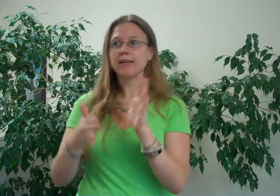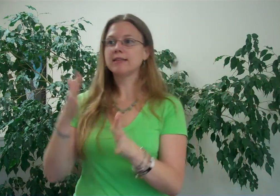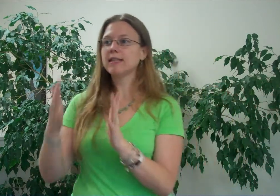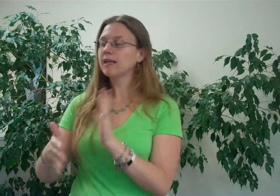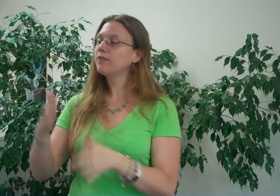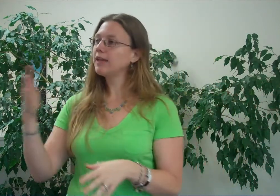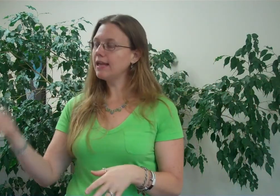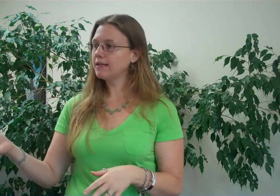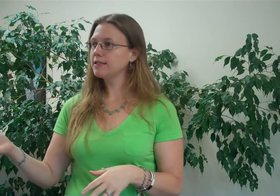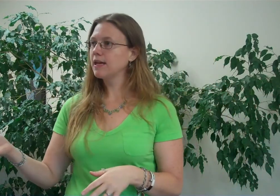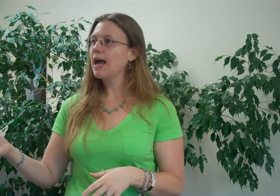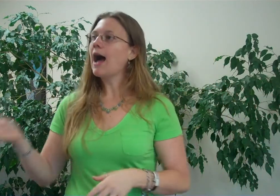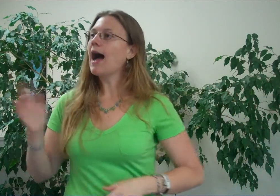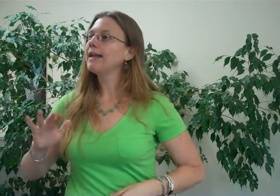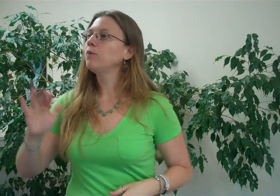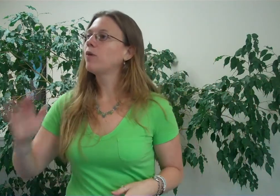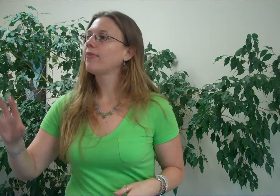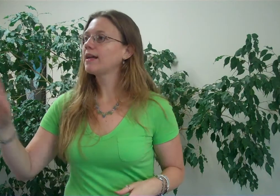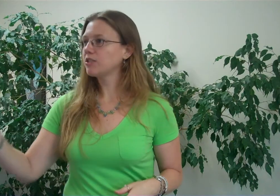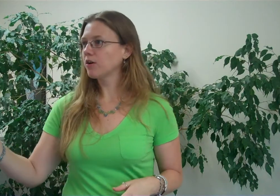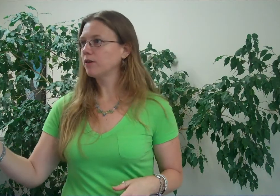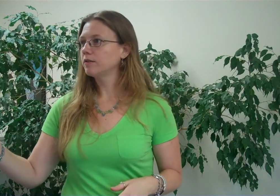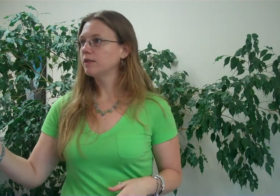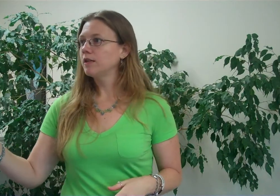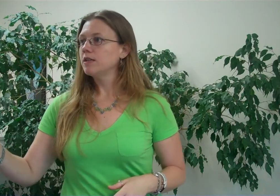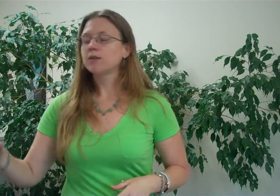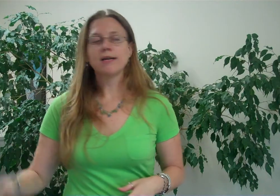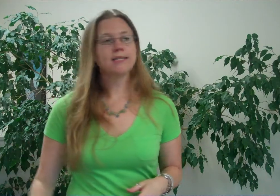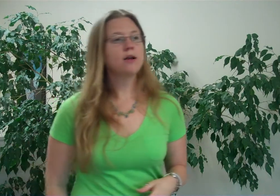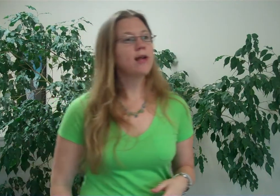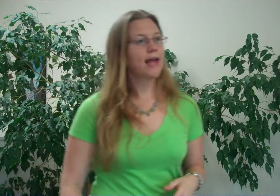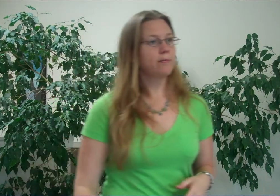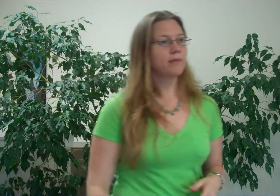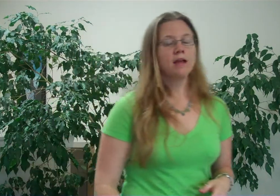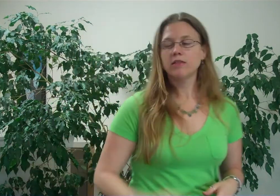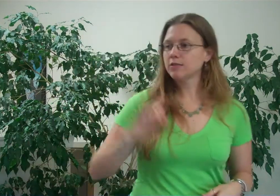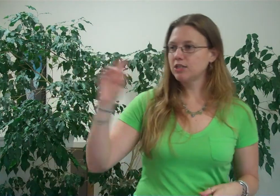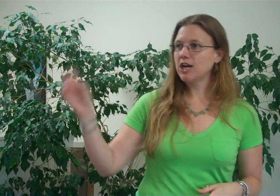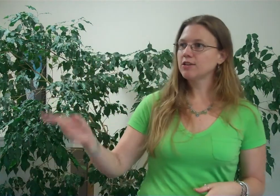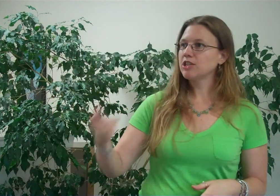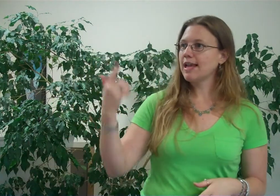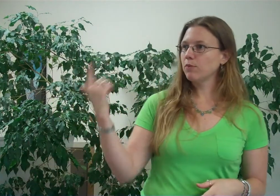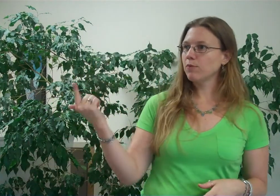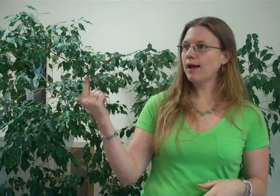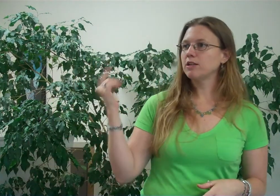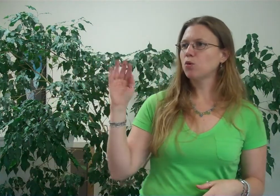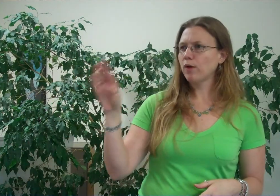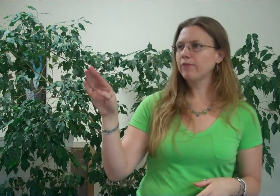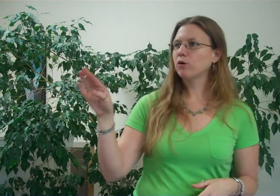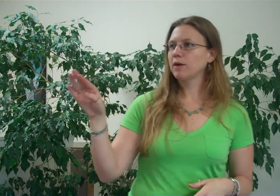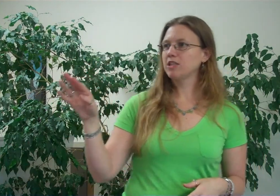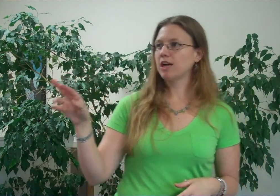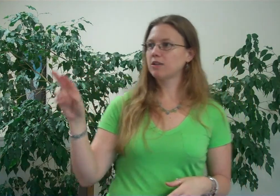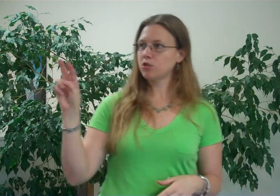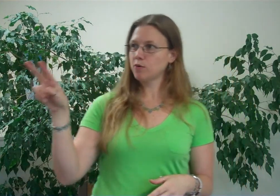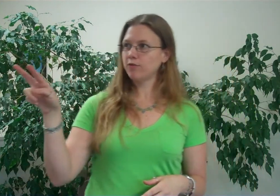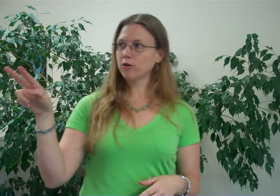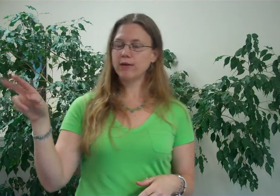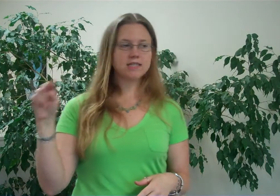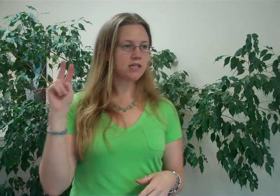consecutive kids. I didn't want that struggle. So I said, okay. There was a challenge that came around, a 24-week challenge. 24 weeks. That's